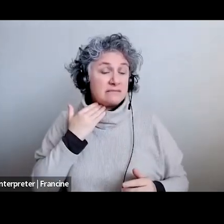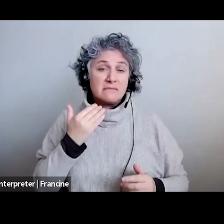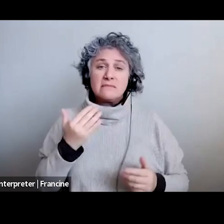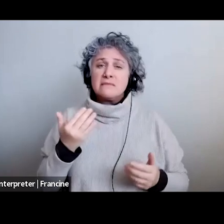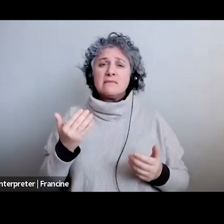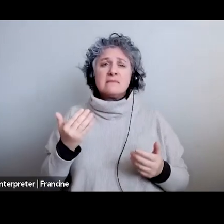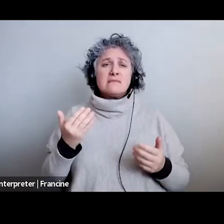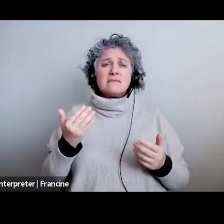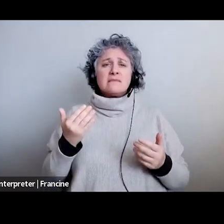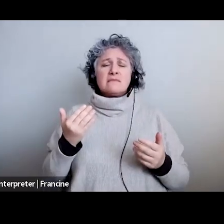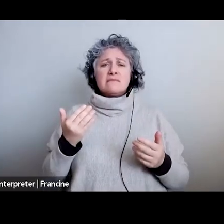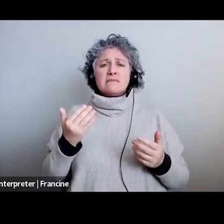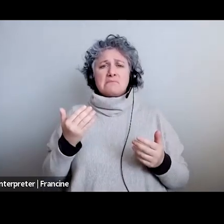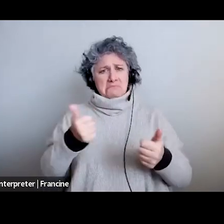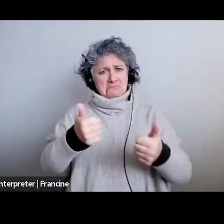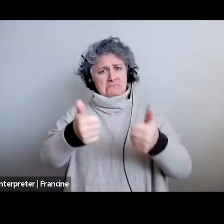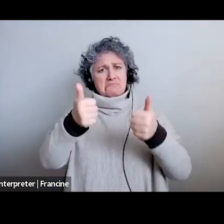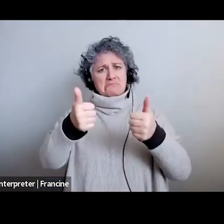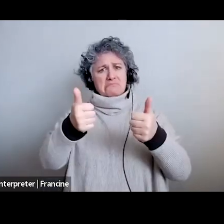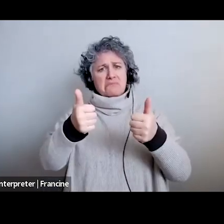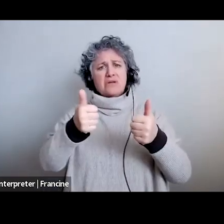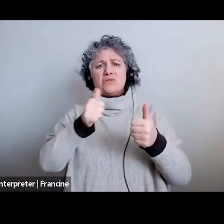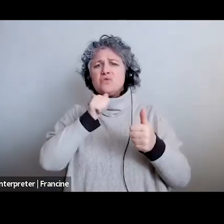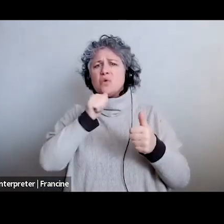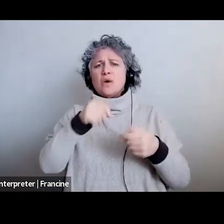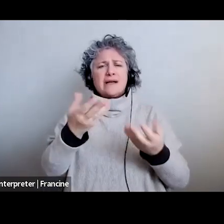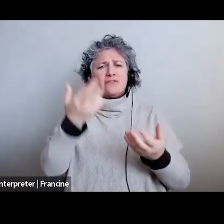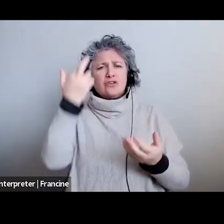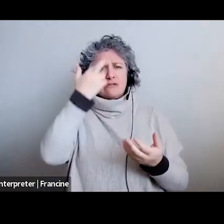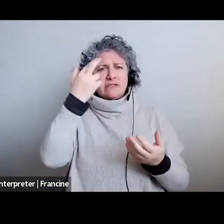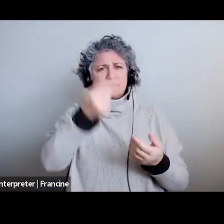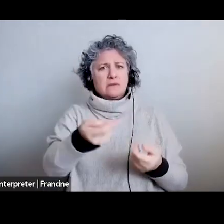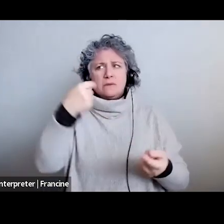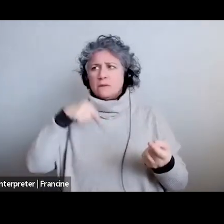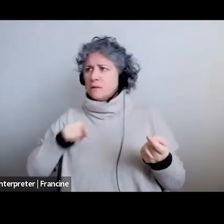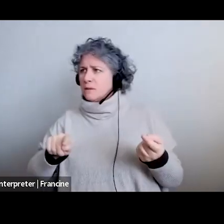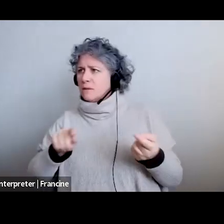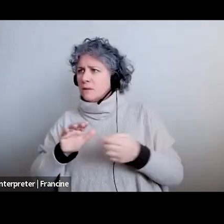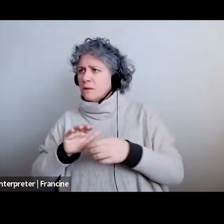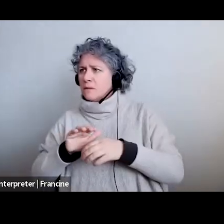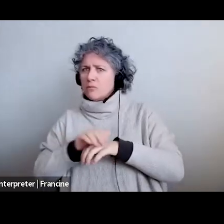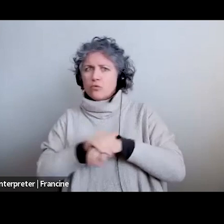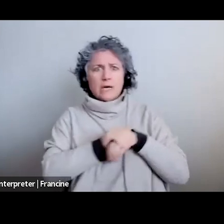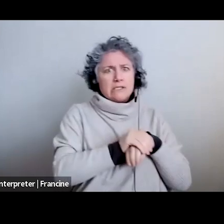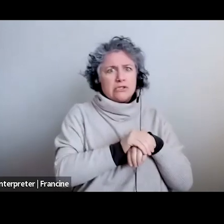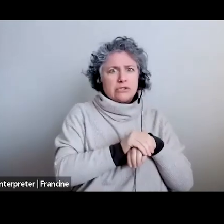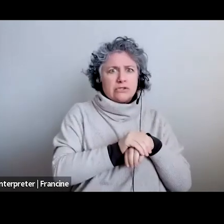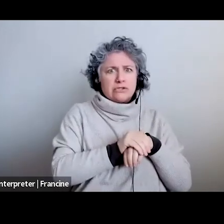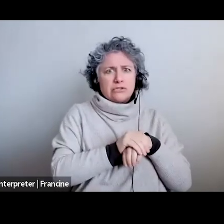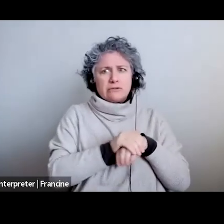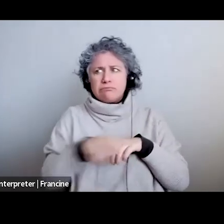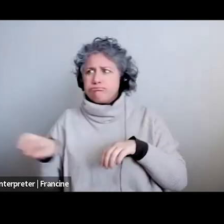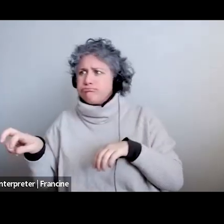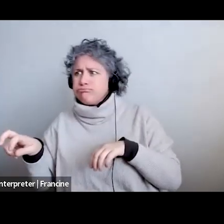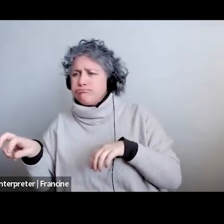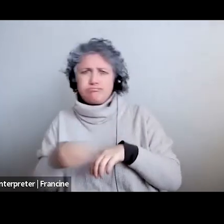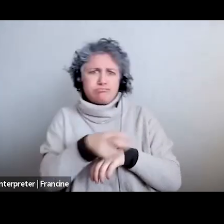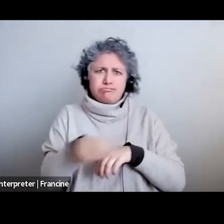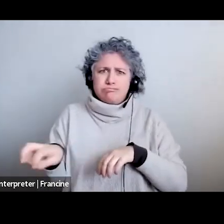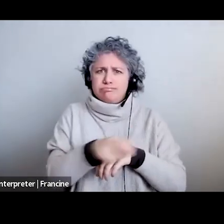don't give them any reason to go back and check and make sure that that you didn't slip into british at some point don't don't slate with your british